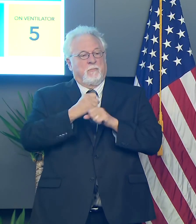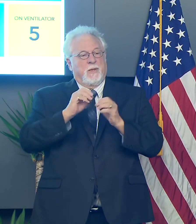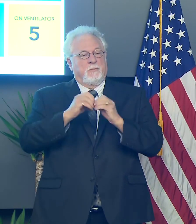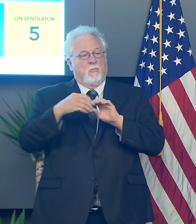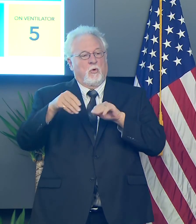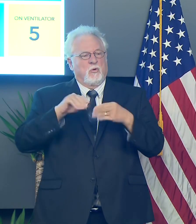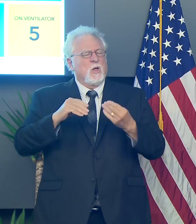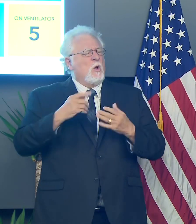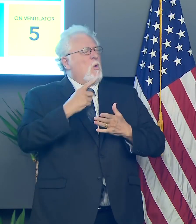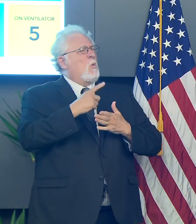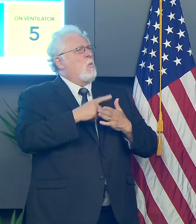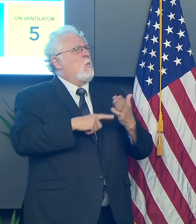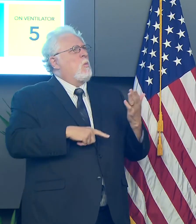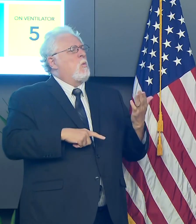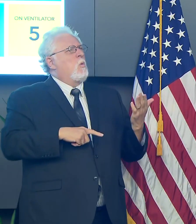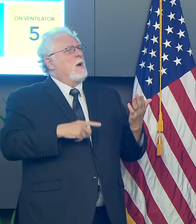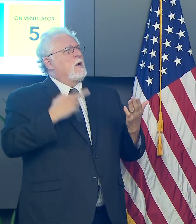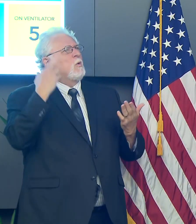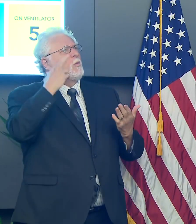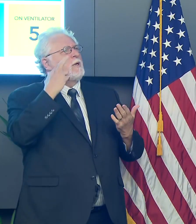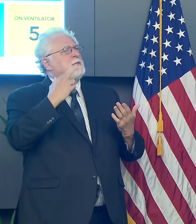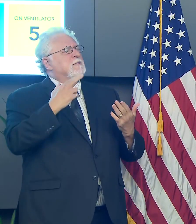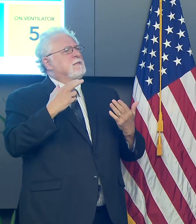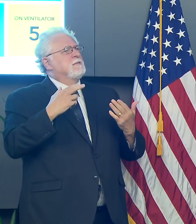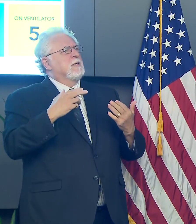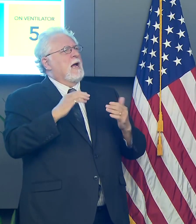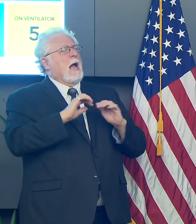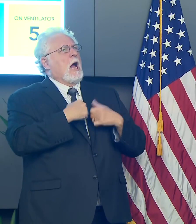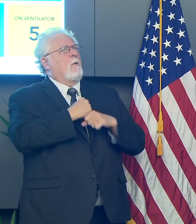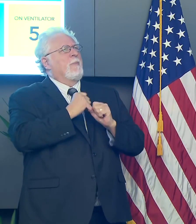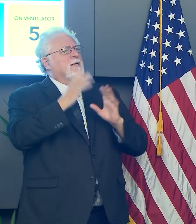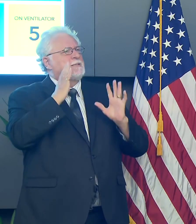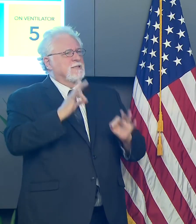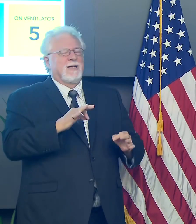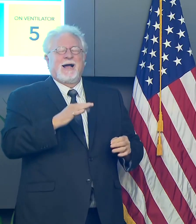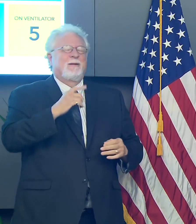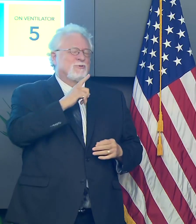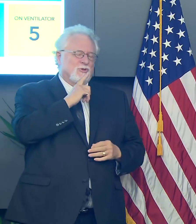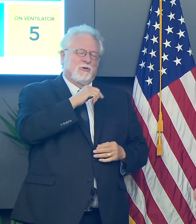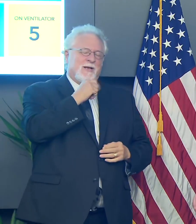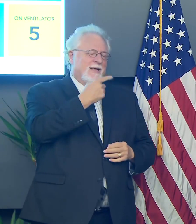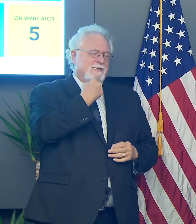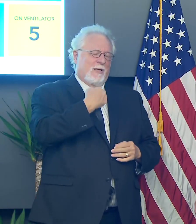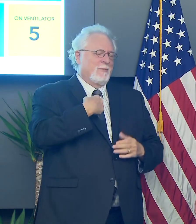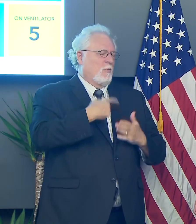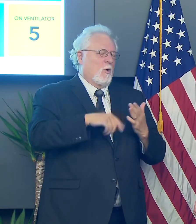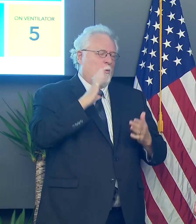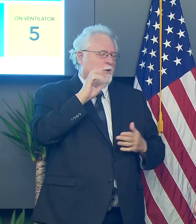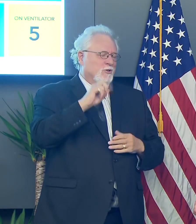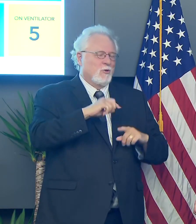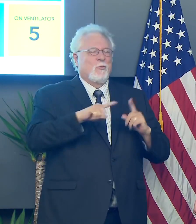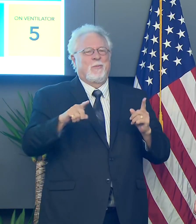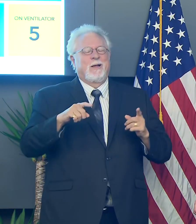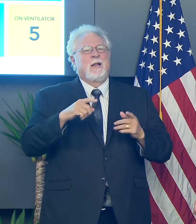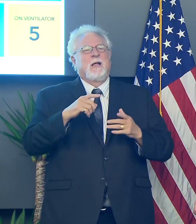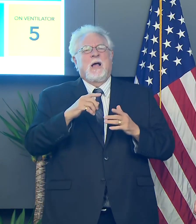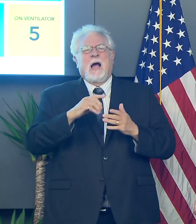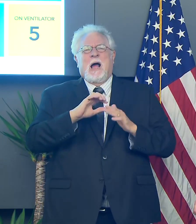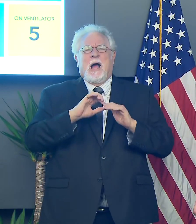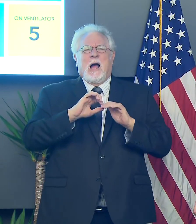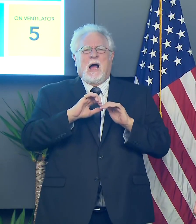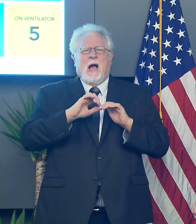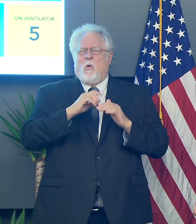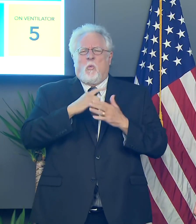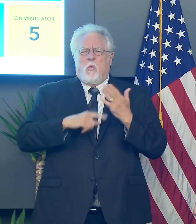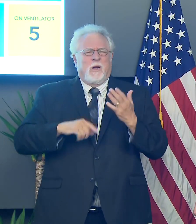factor into, um, making that decision? I know you're not going to tell us now what you're going to make, uh, in terms of a decision, but what's going to factor into that, and how